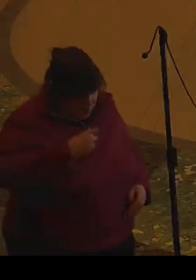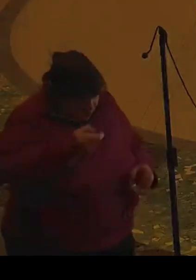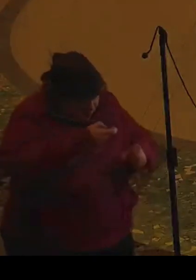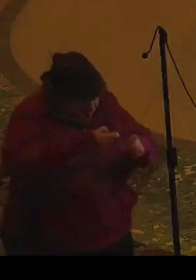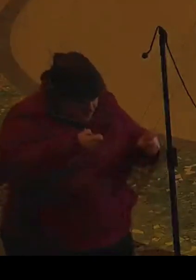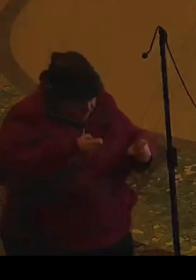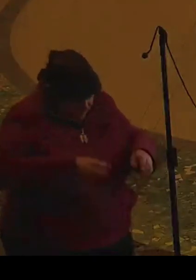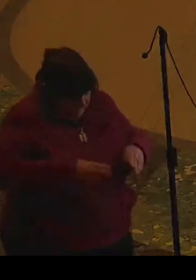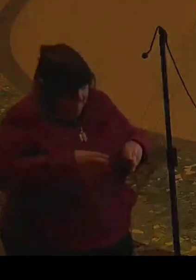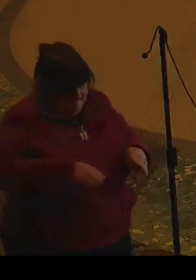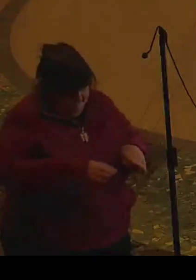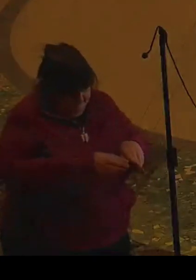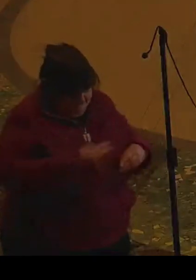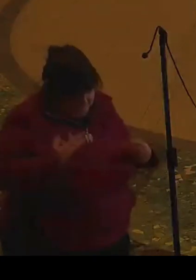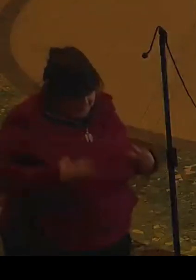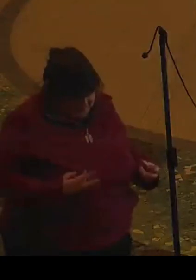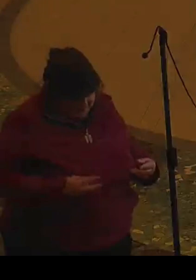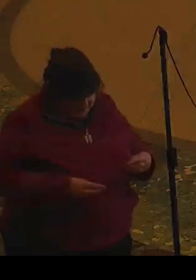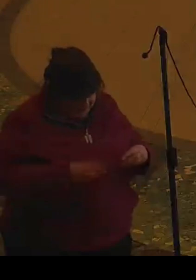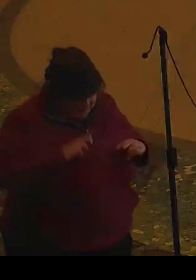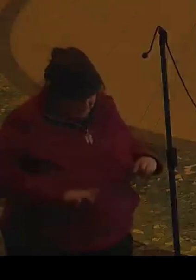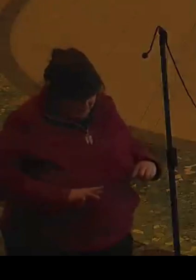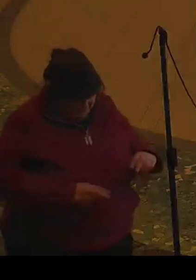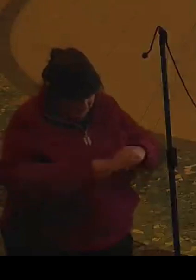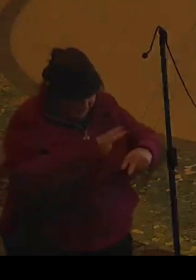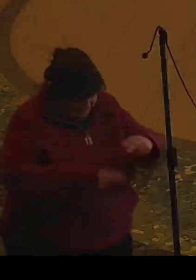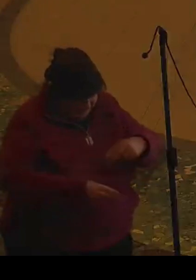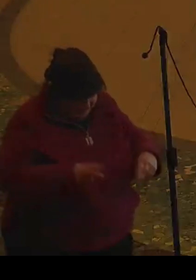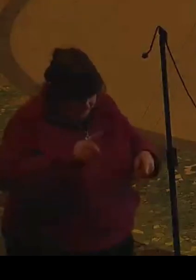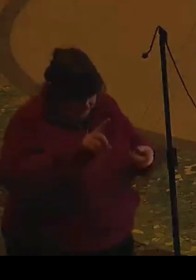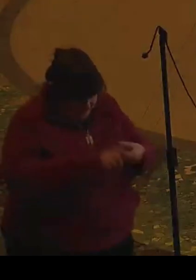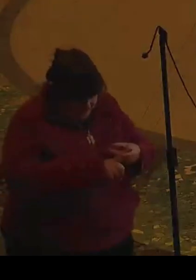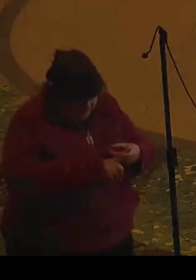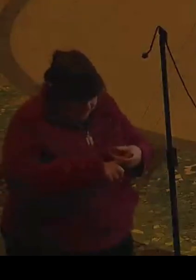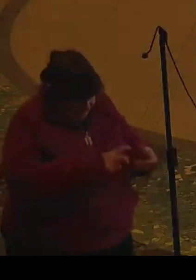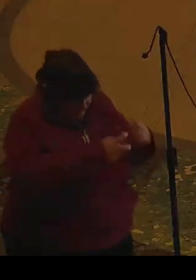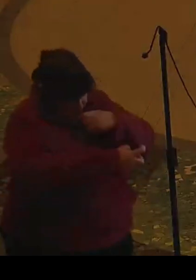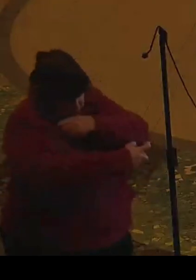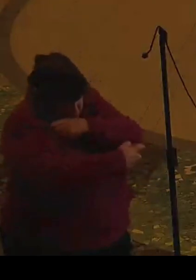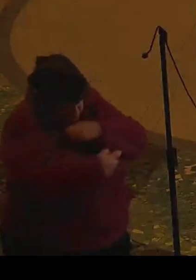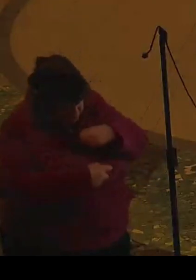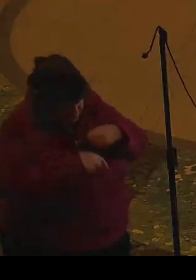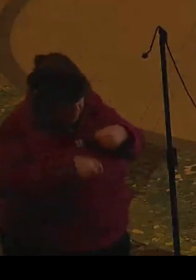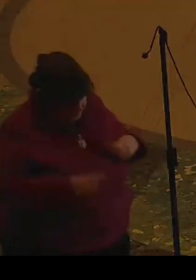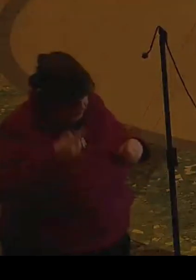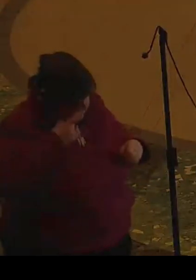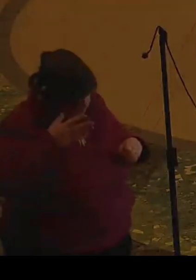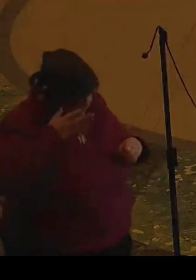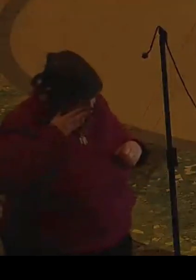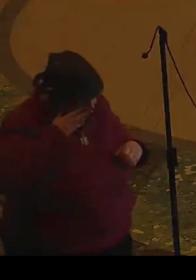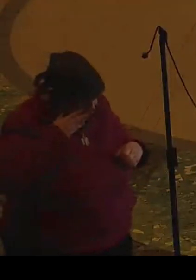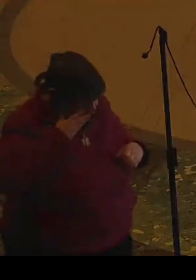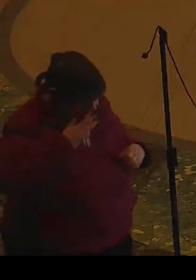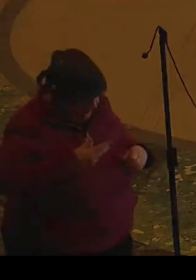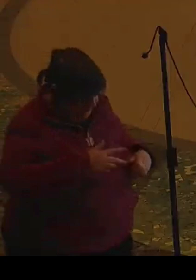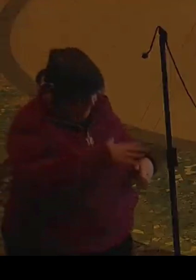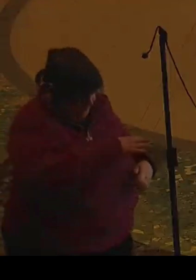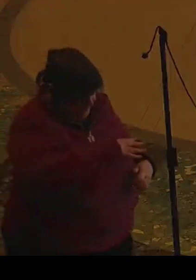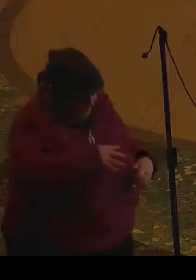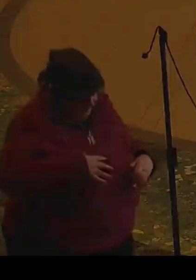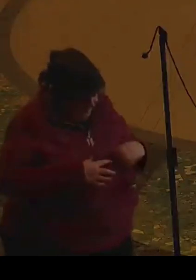Armed men came and looted the hotel.